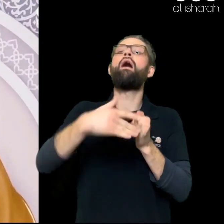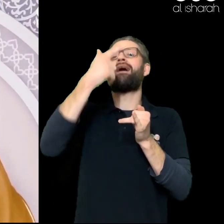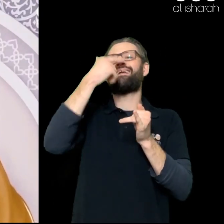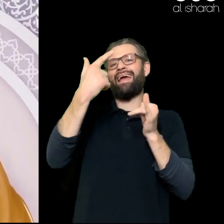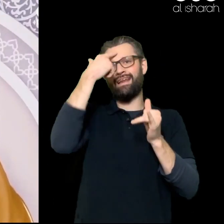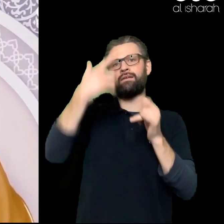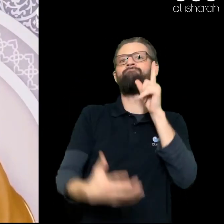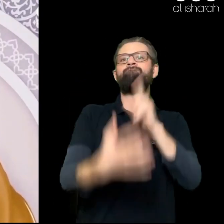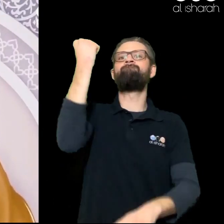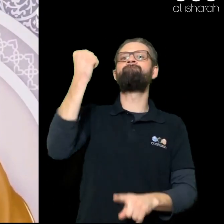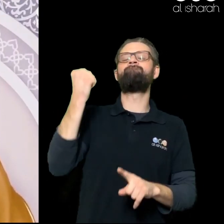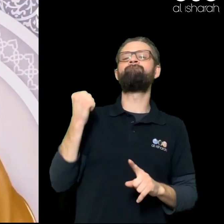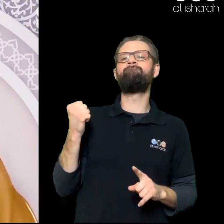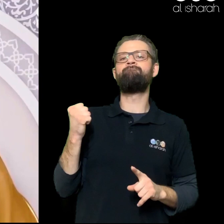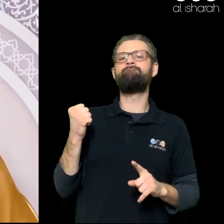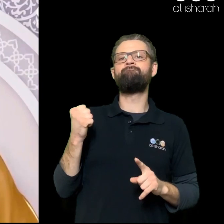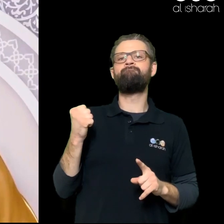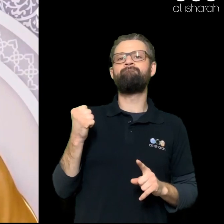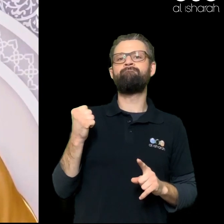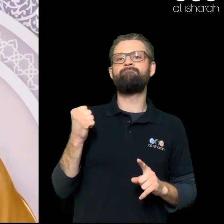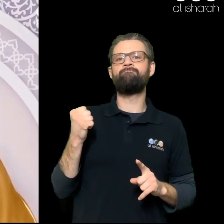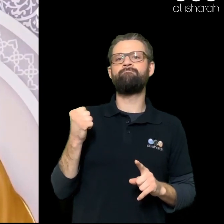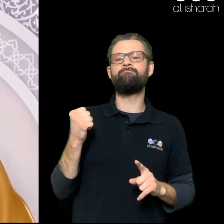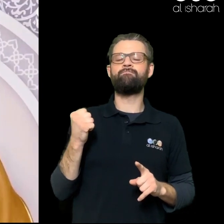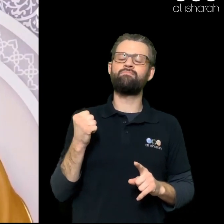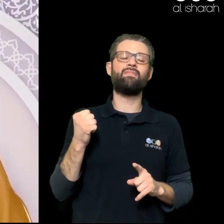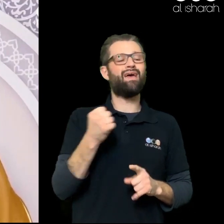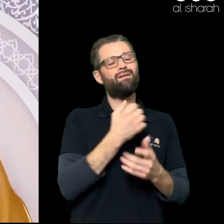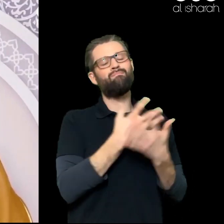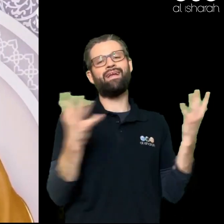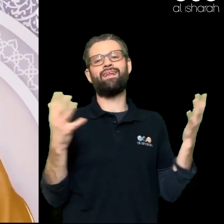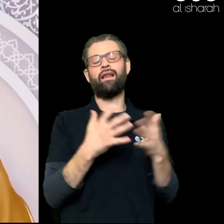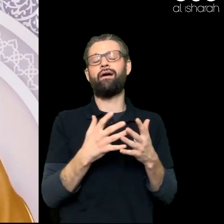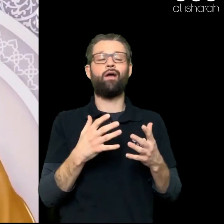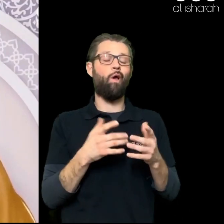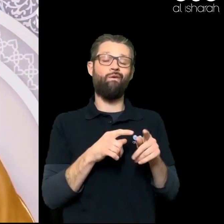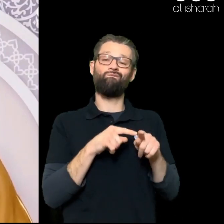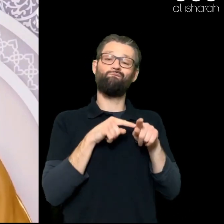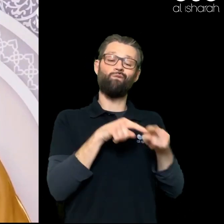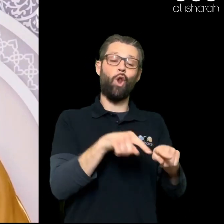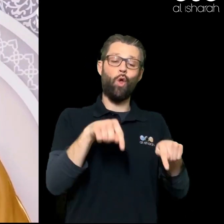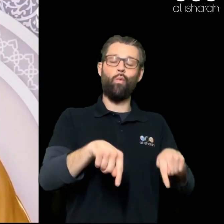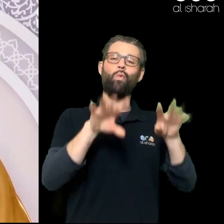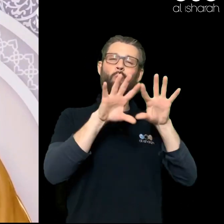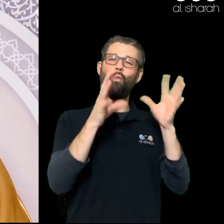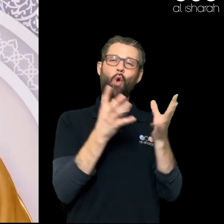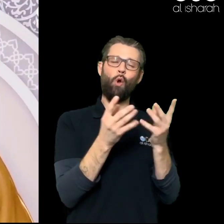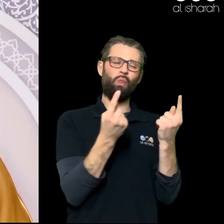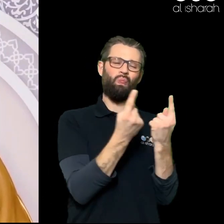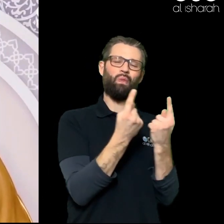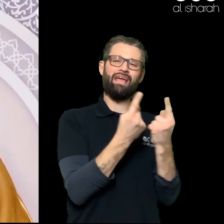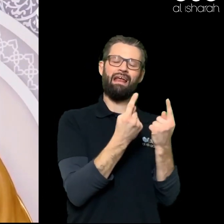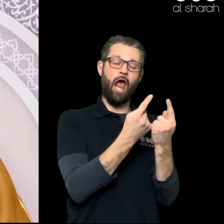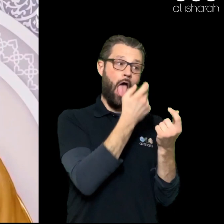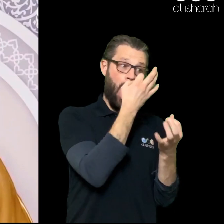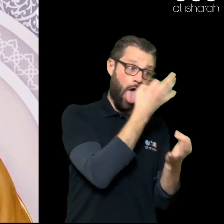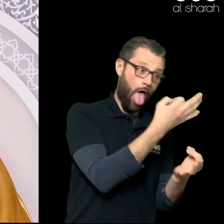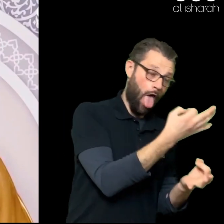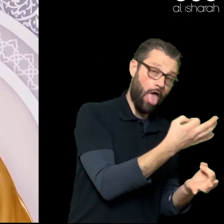live up To a standard Of someone else And we cannot do that So we become depressed Trends of the world To show